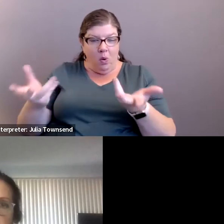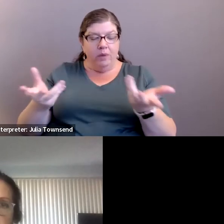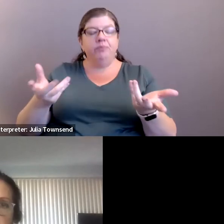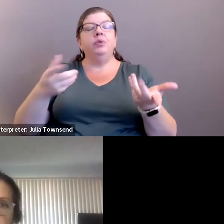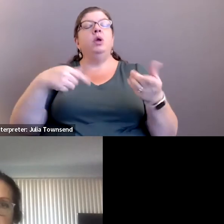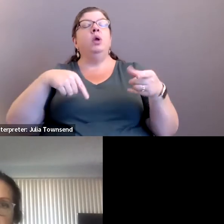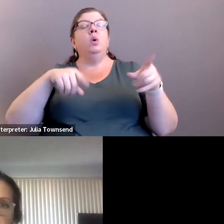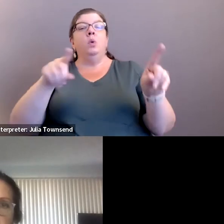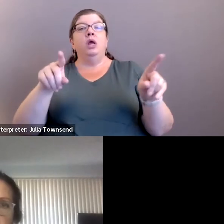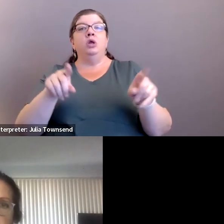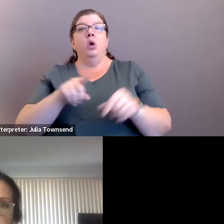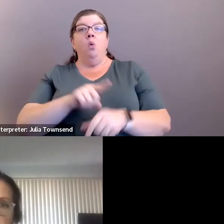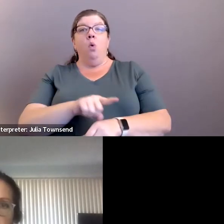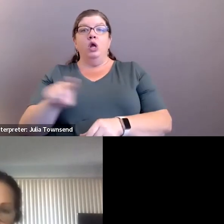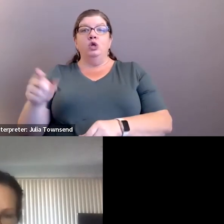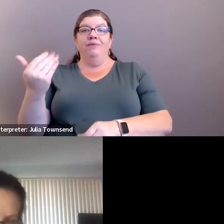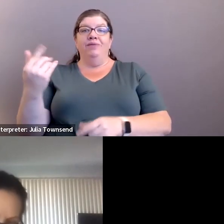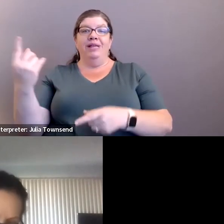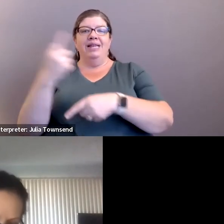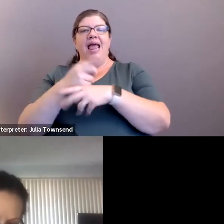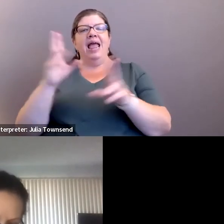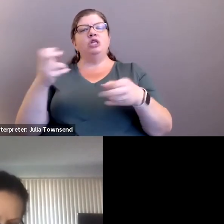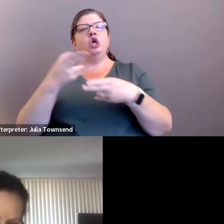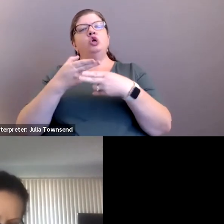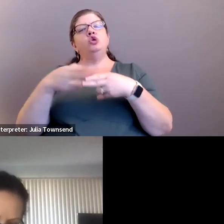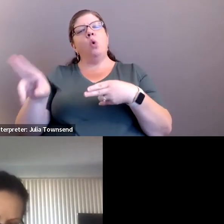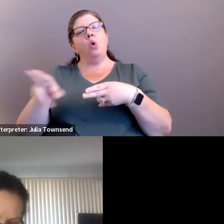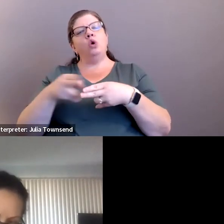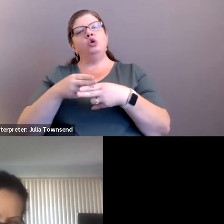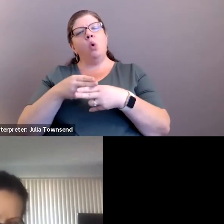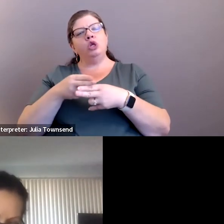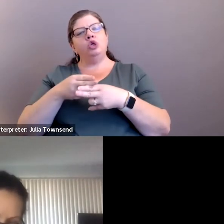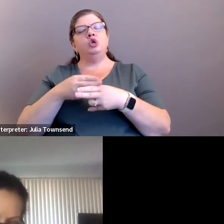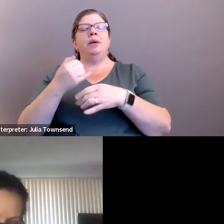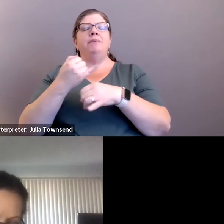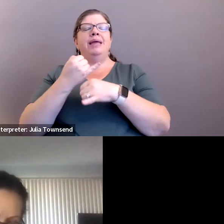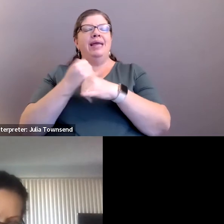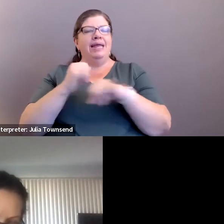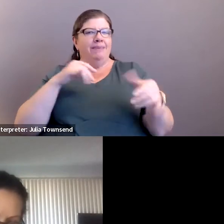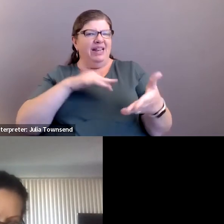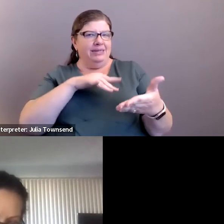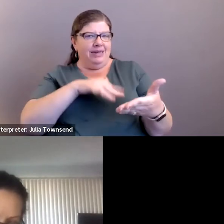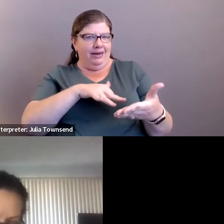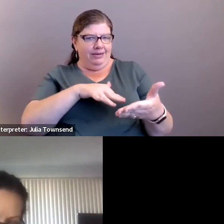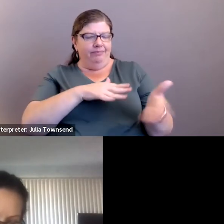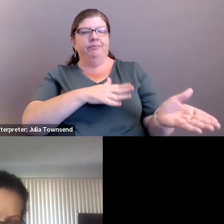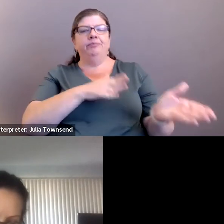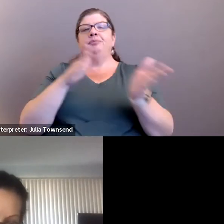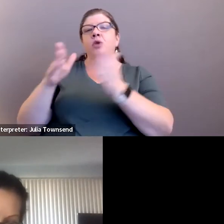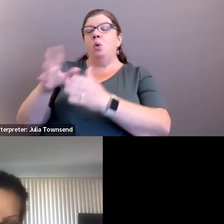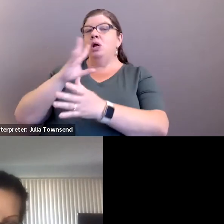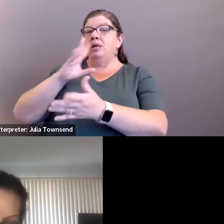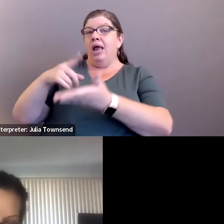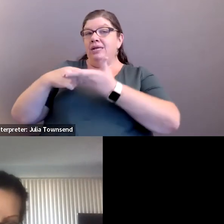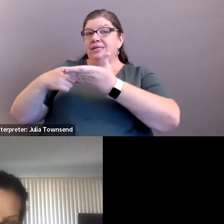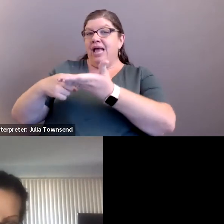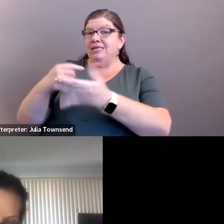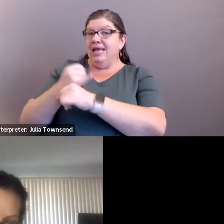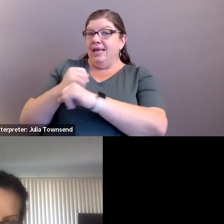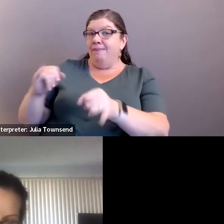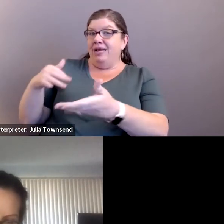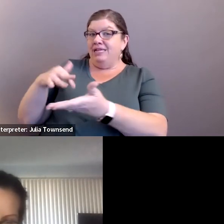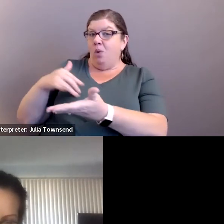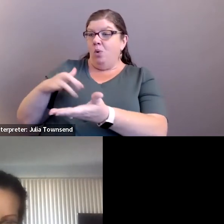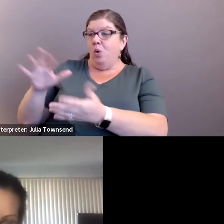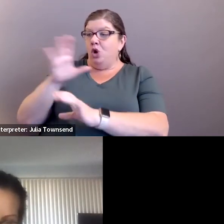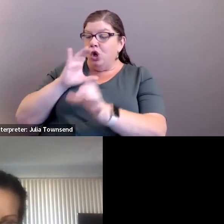when you're 1 to 15 days, it's short-term independent study. As I discussed the independent study and what we're looking at right now,